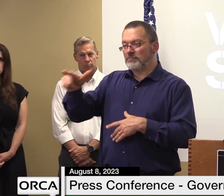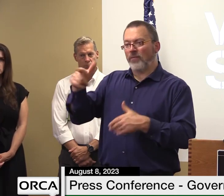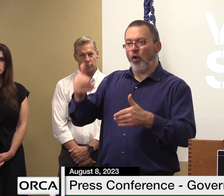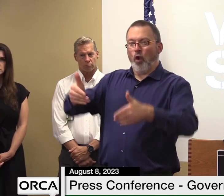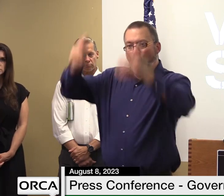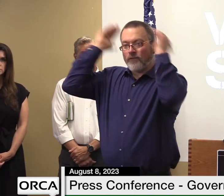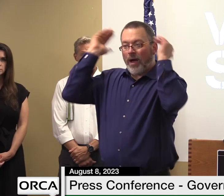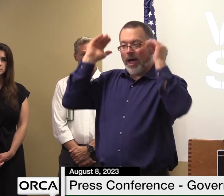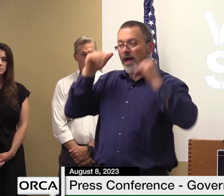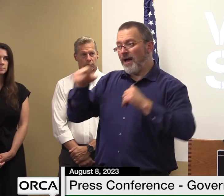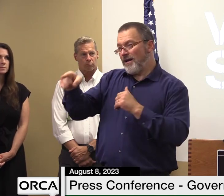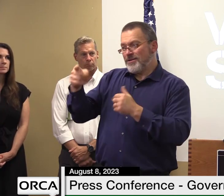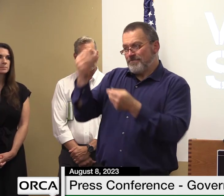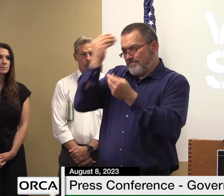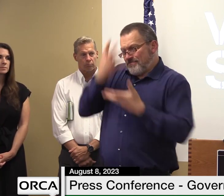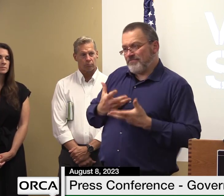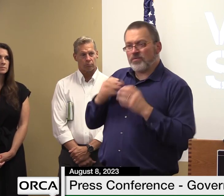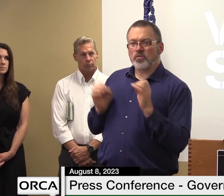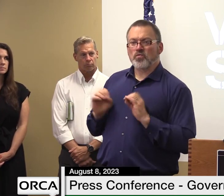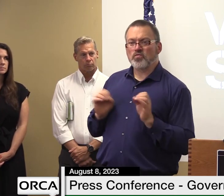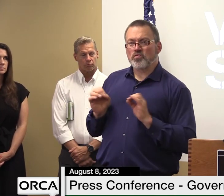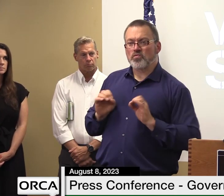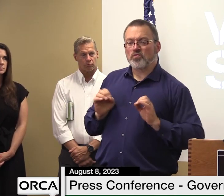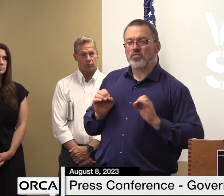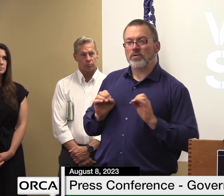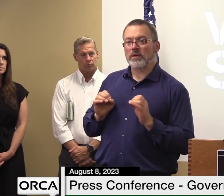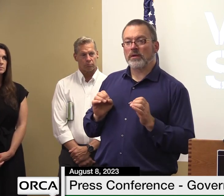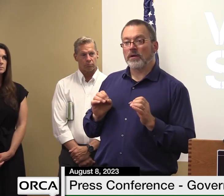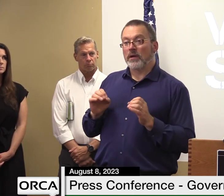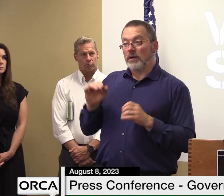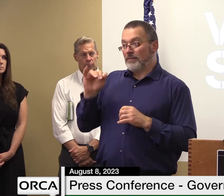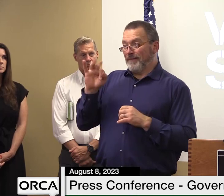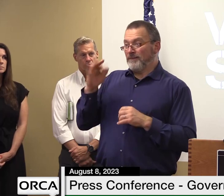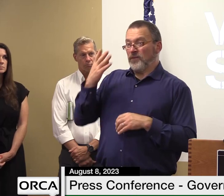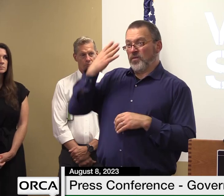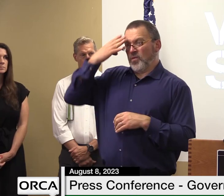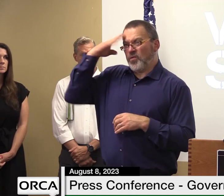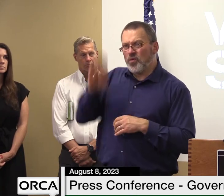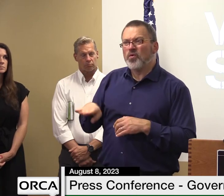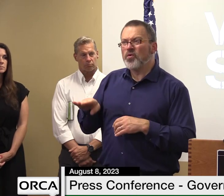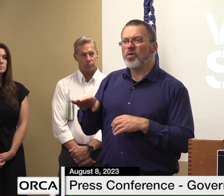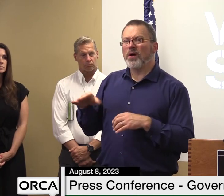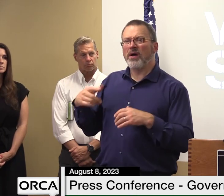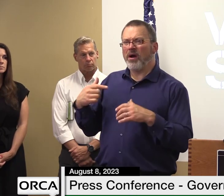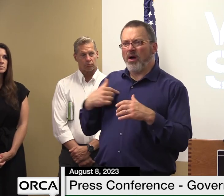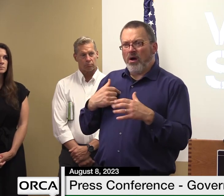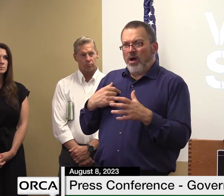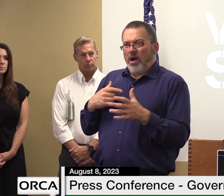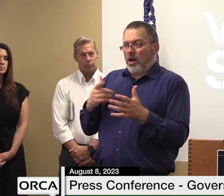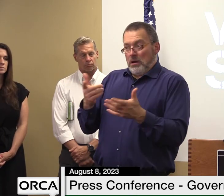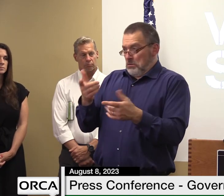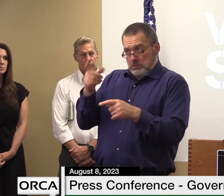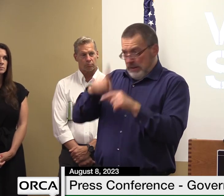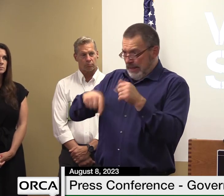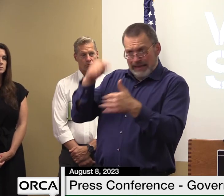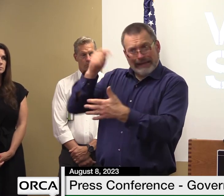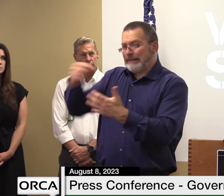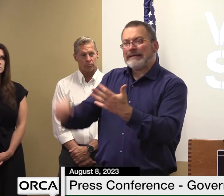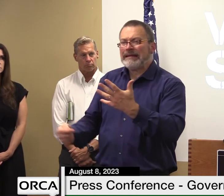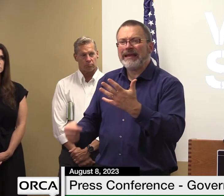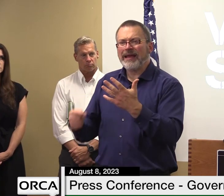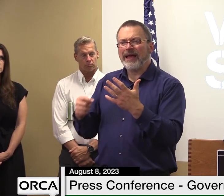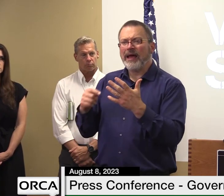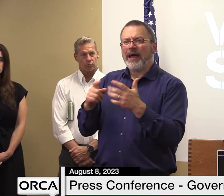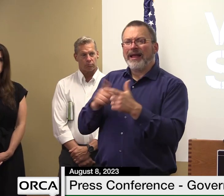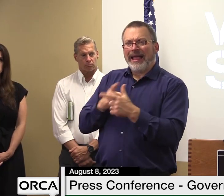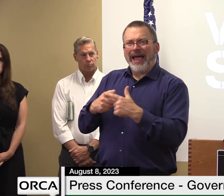that with us had we known they were inundated and that they couldn't couldn't answer the calls we would have